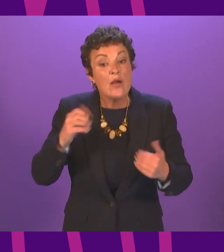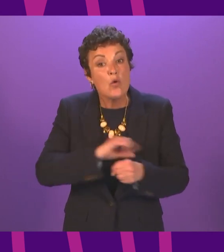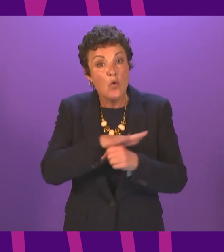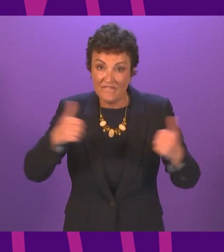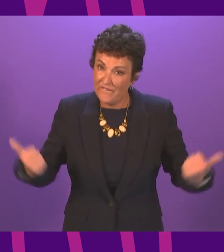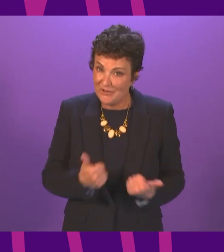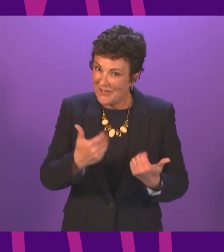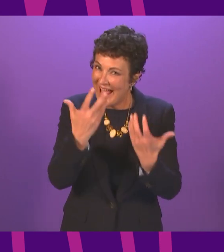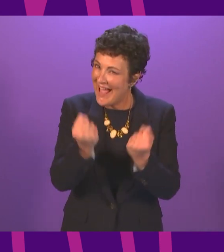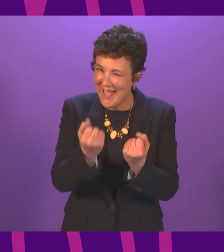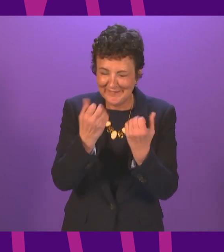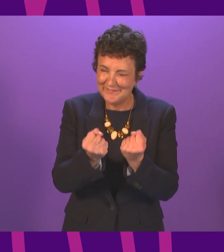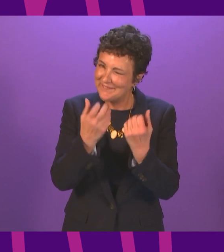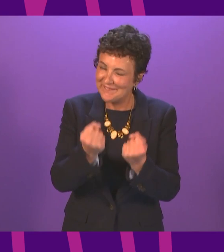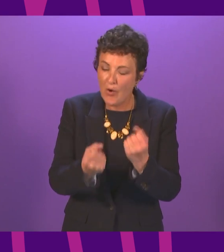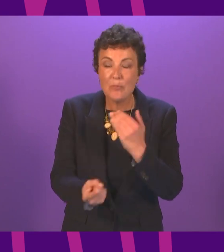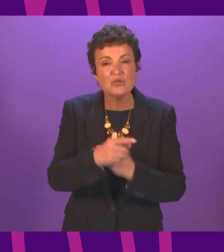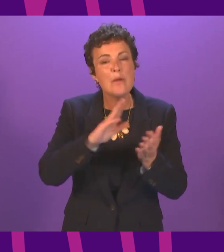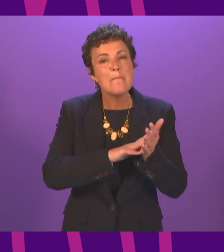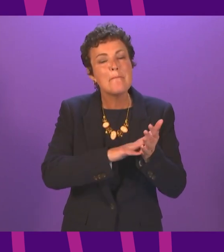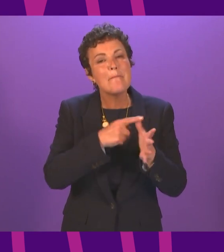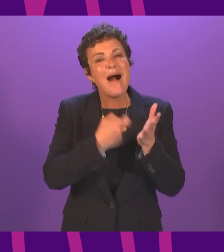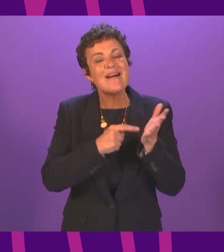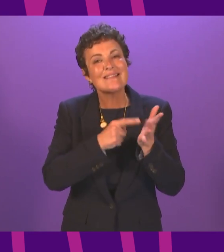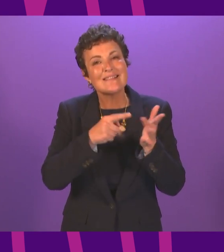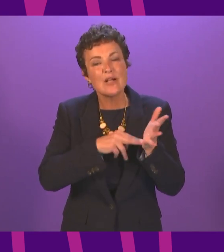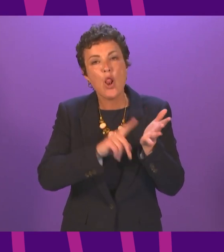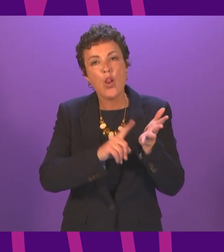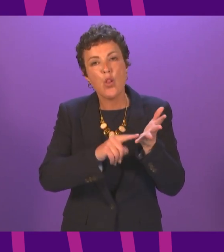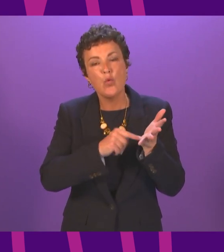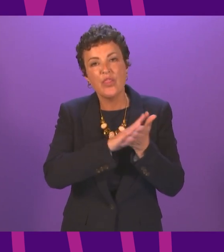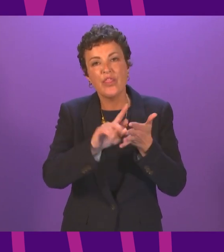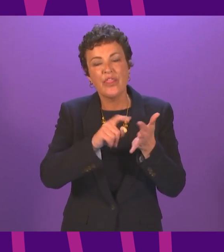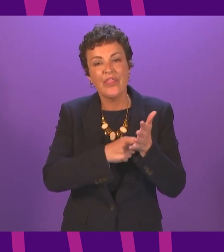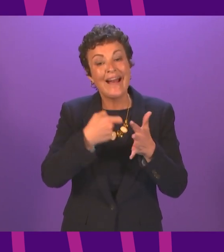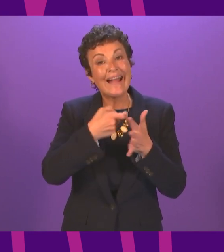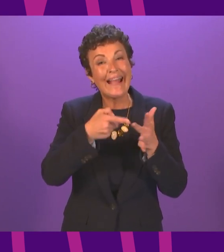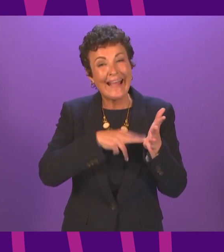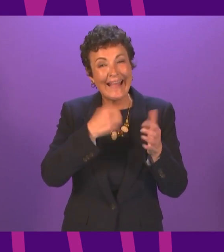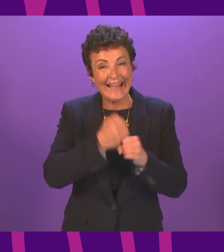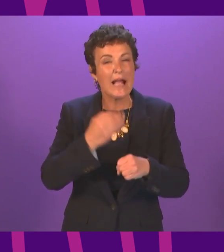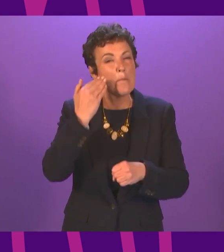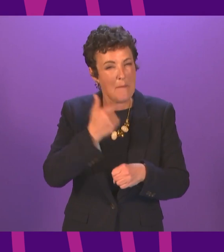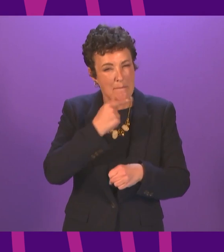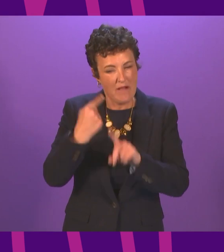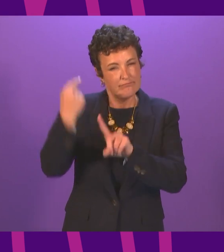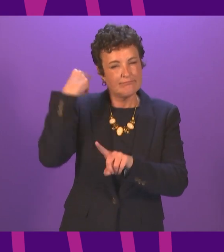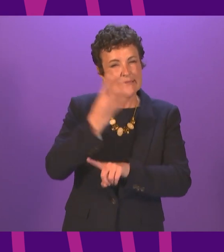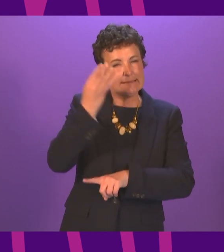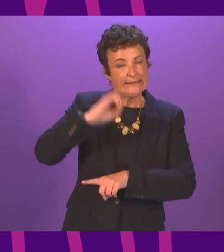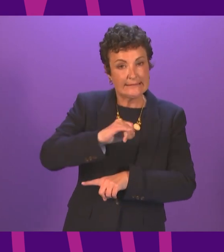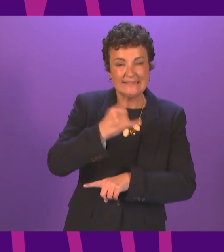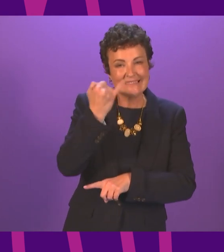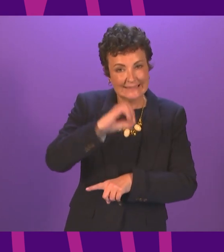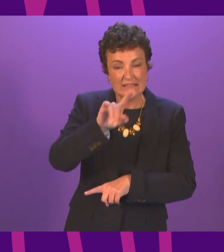have opportunities Martin Luther King said the time is always right to do what is right the time is right to address our climate